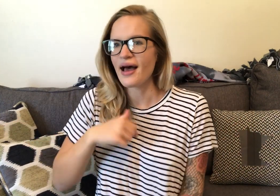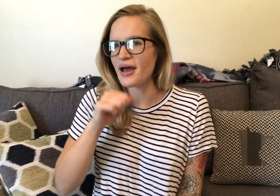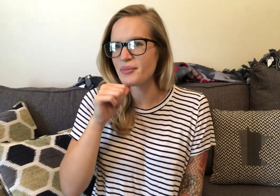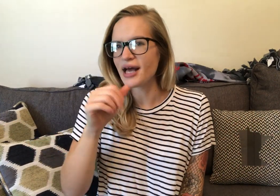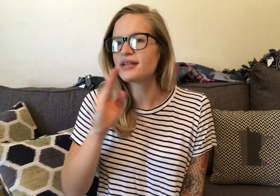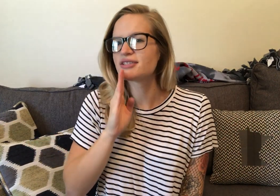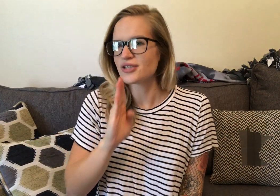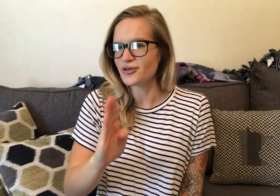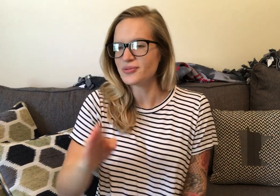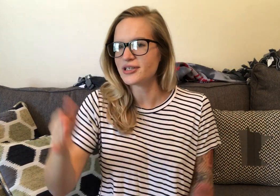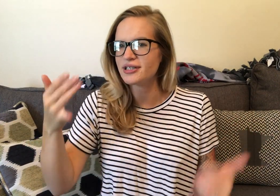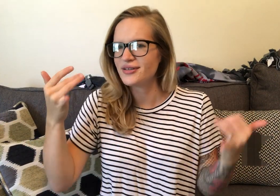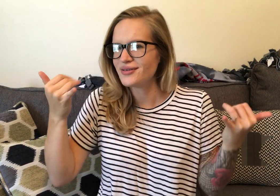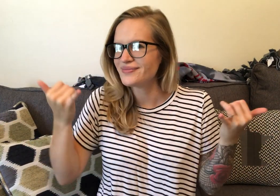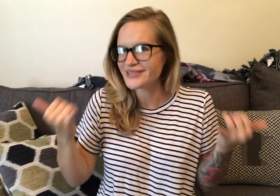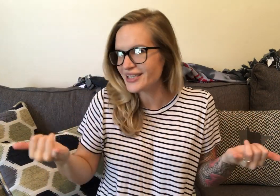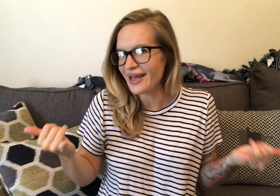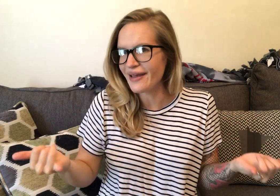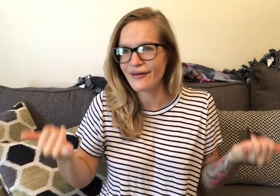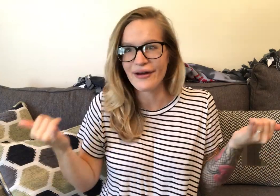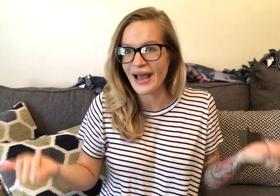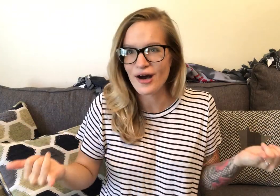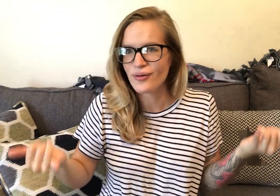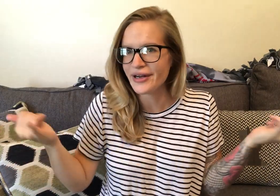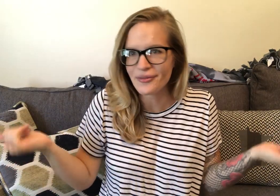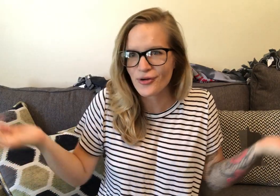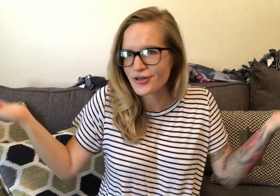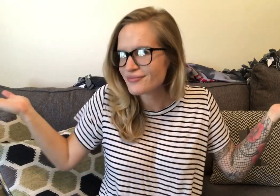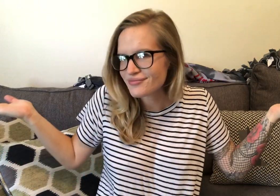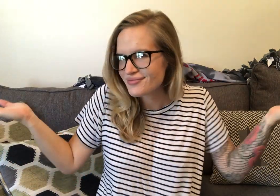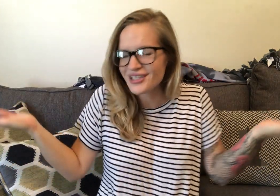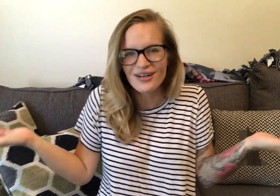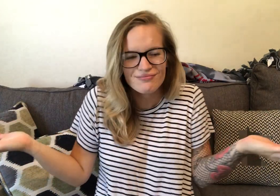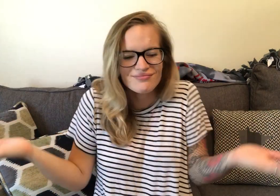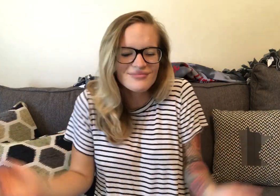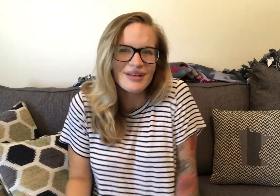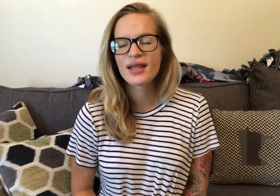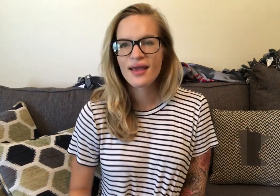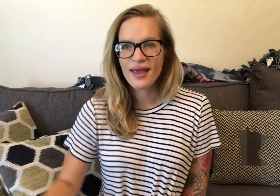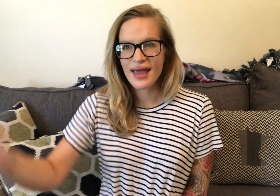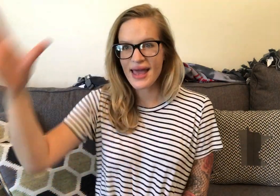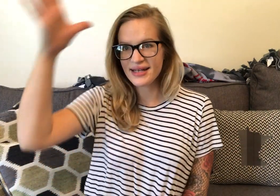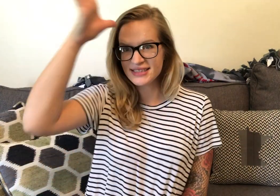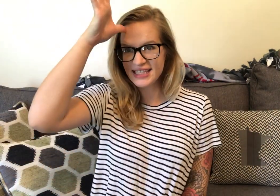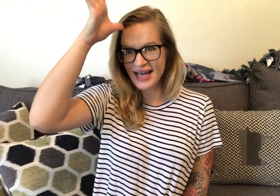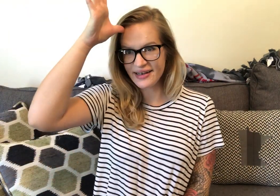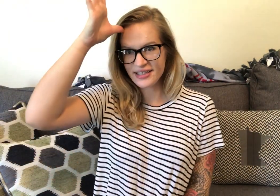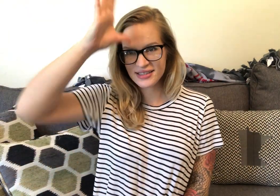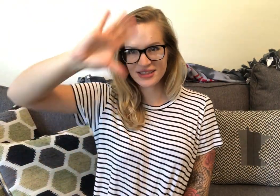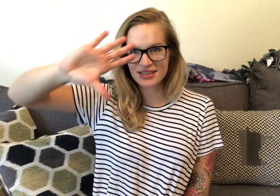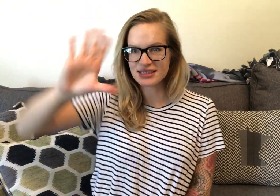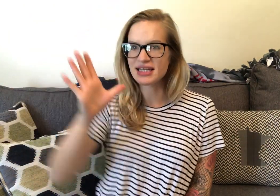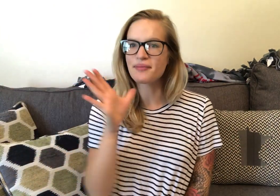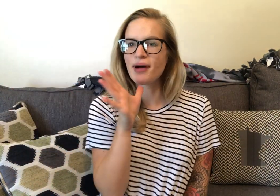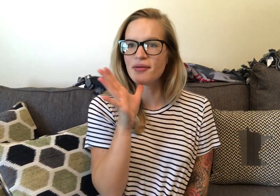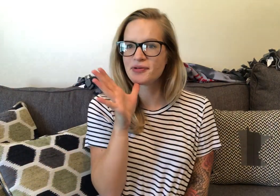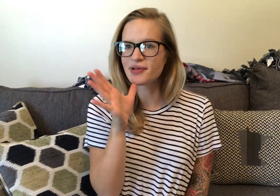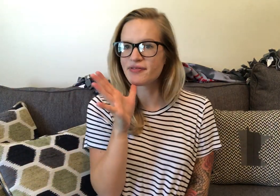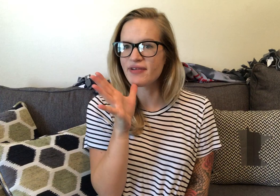I'm not sober today. Now anymore. know. And daddy. So this is like mama with a